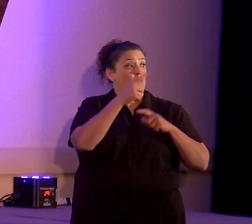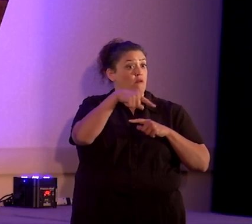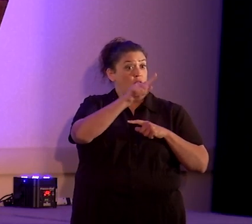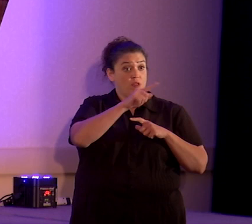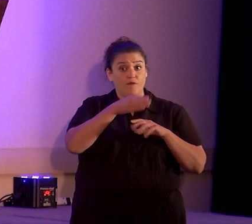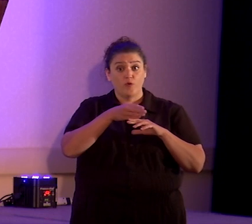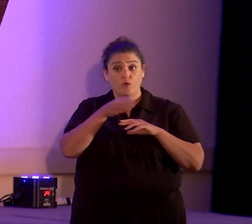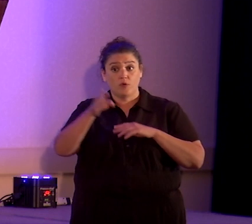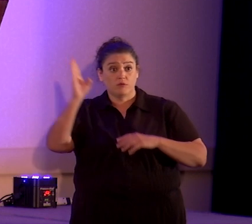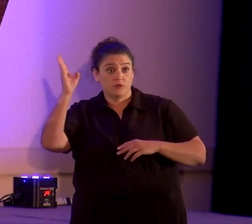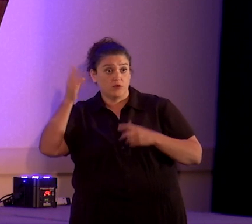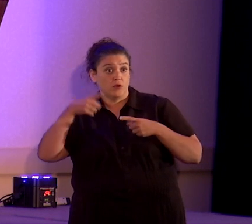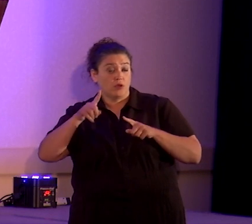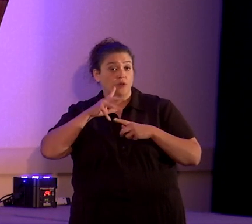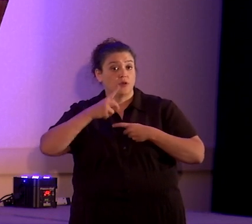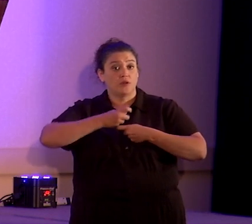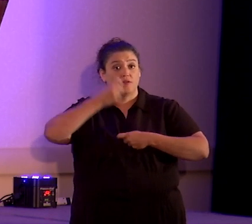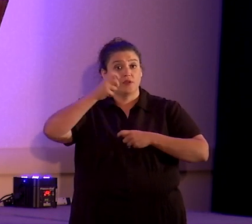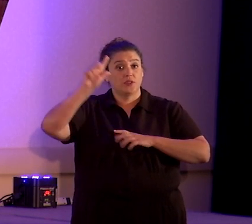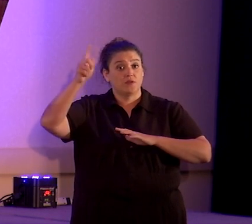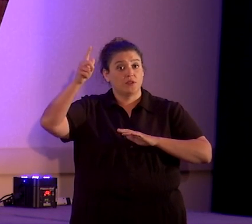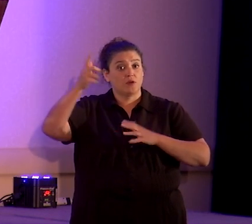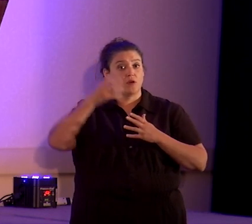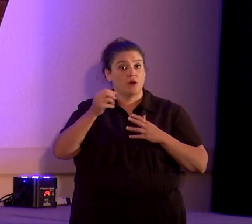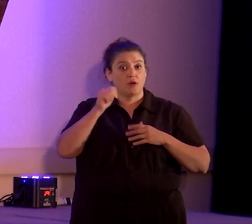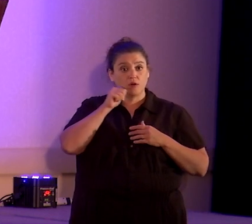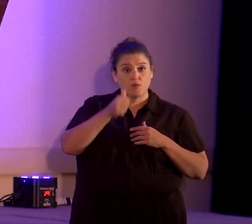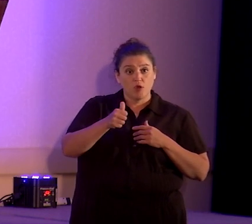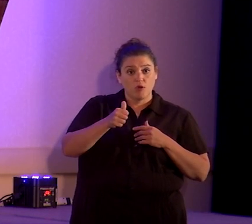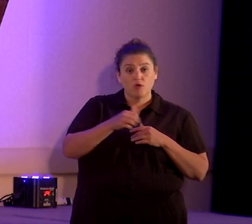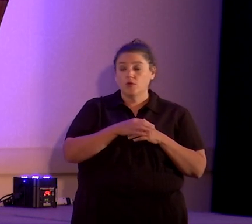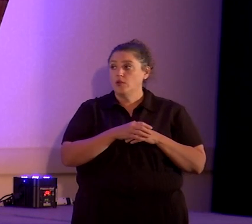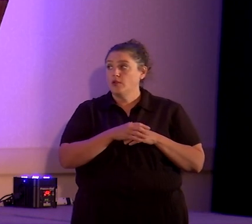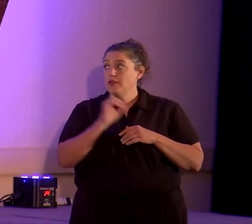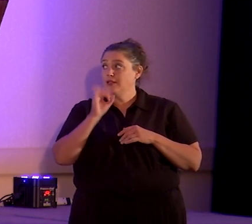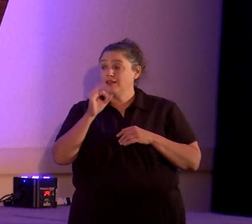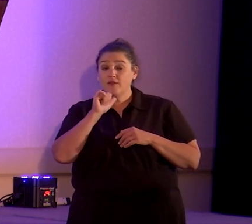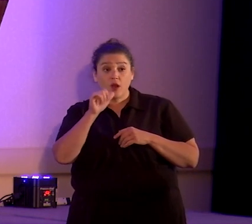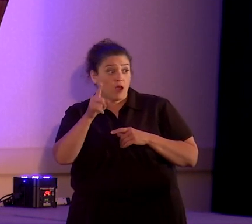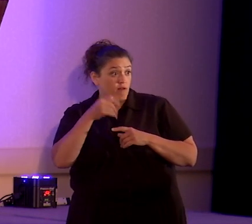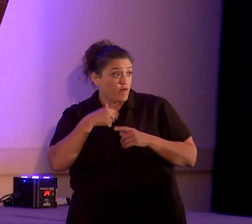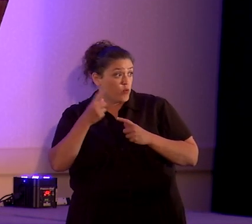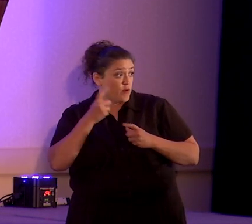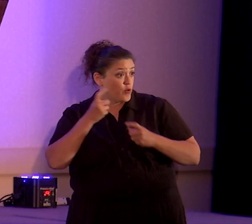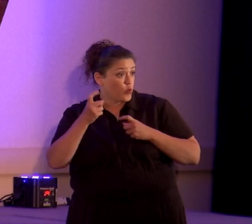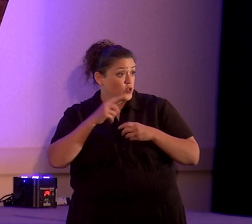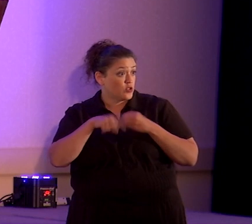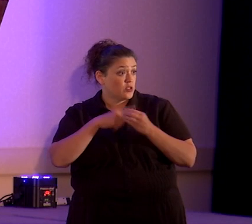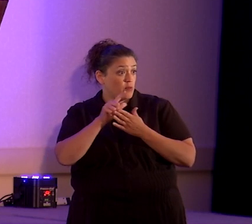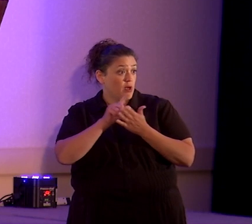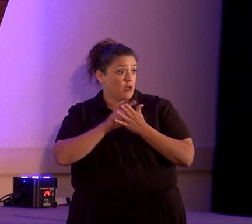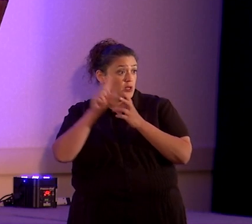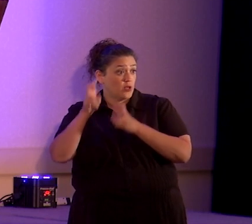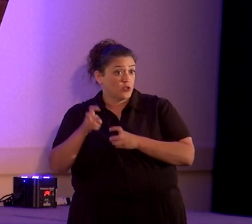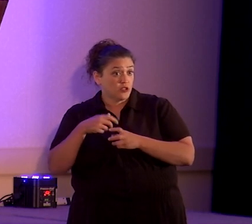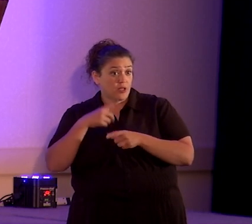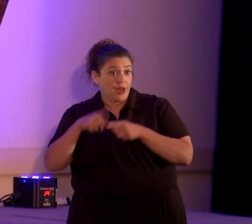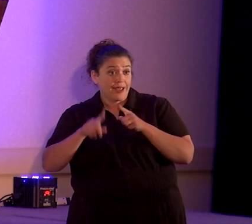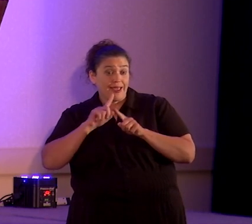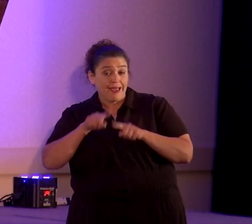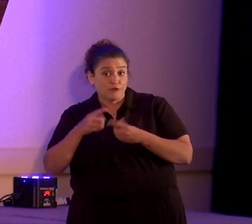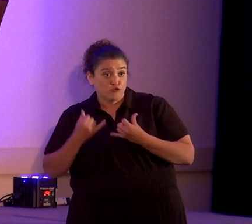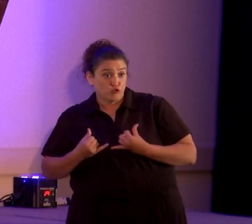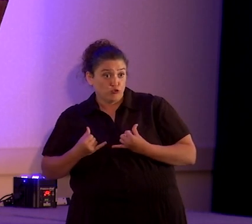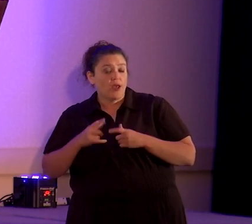talk and during the festivities later on and tomorrow. If not, if there's questions you have on legal issues that I can't, don't answer today